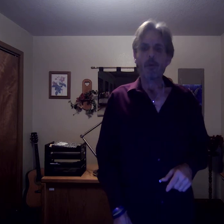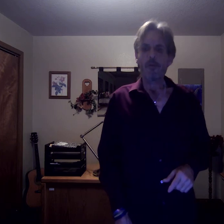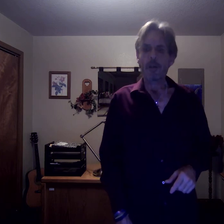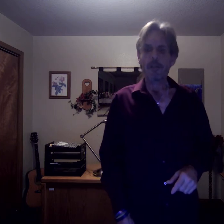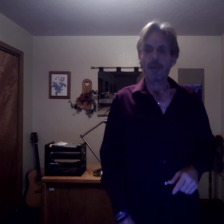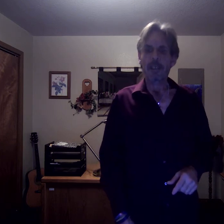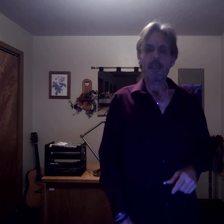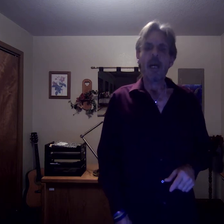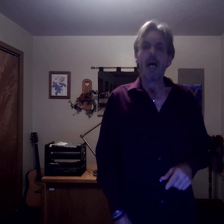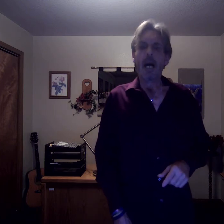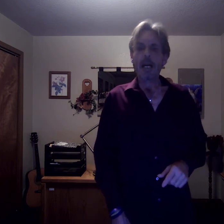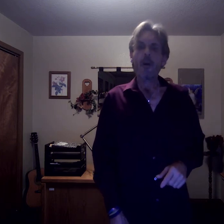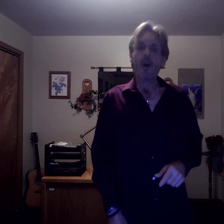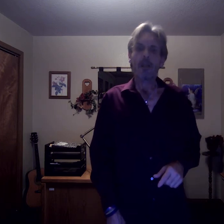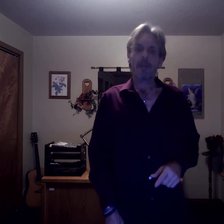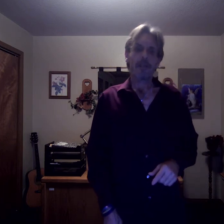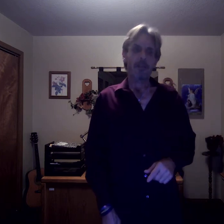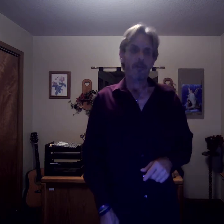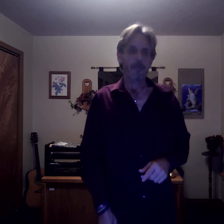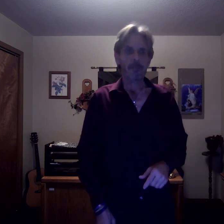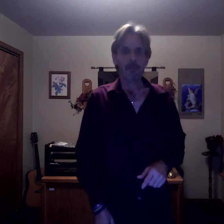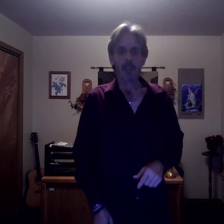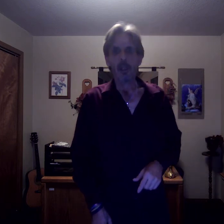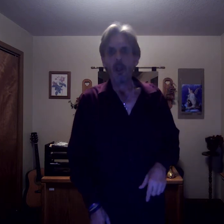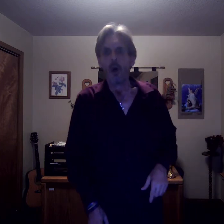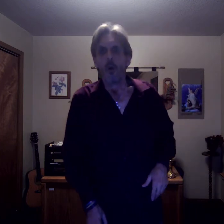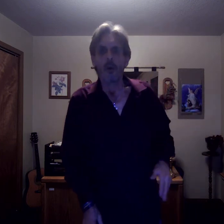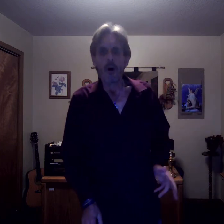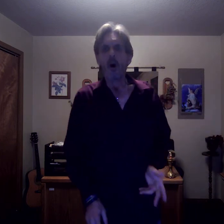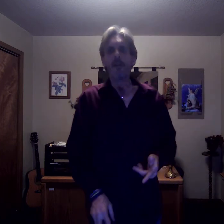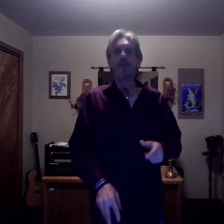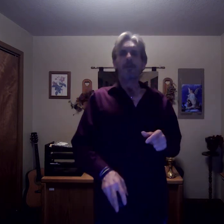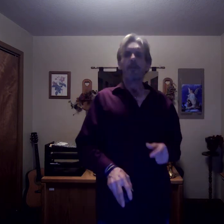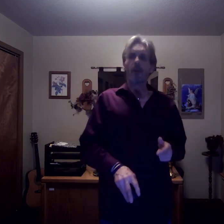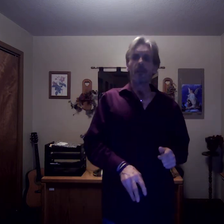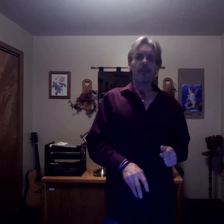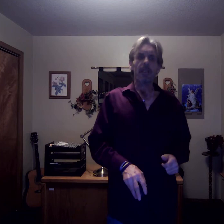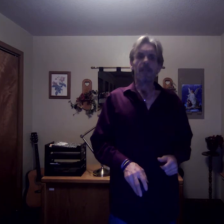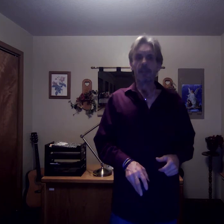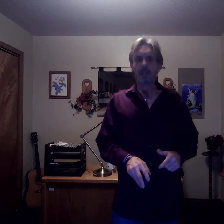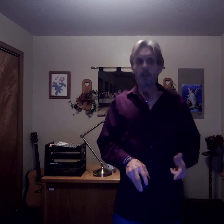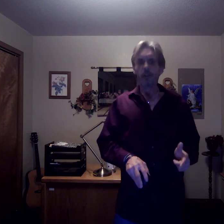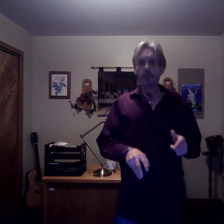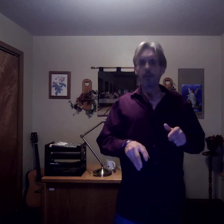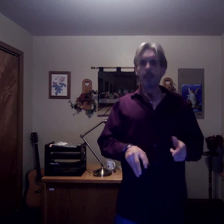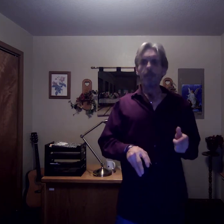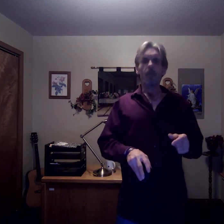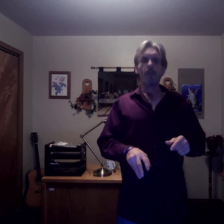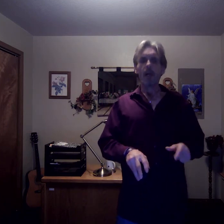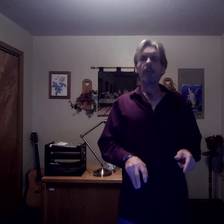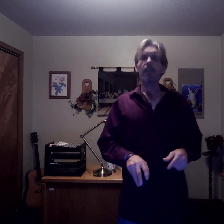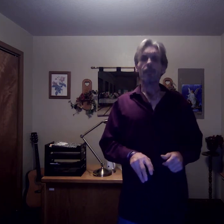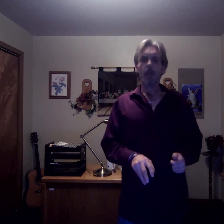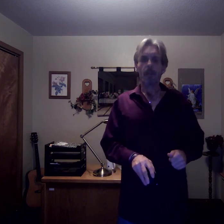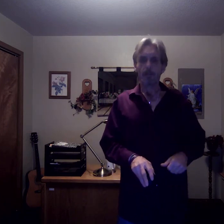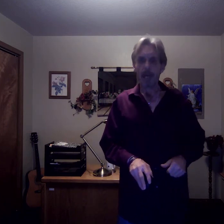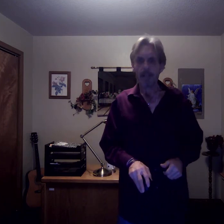profound effect on all of us. With all this diversity of cultures and peoples on the melting pot,